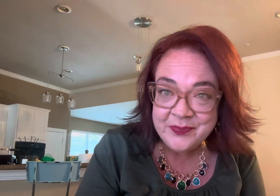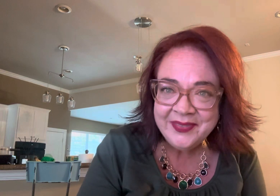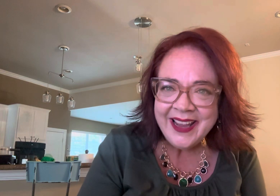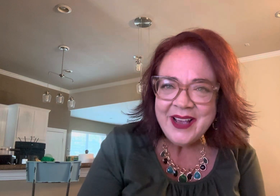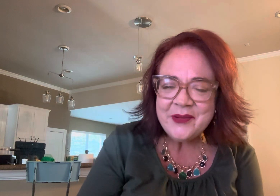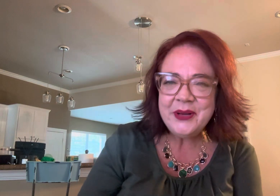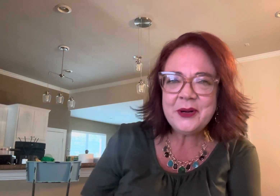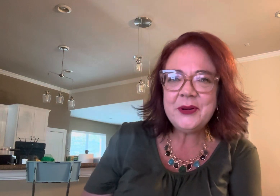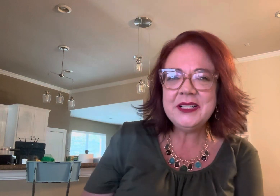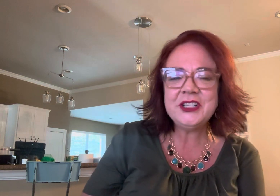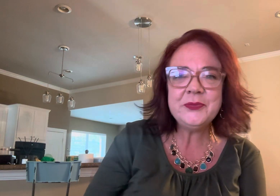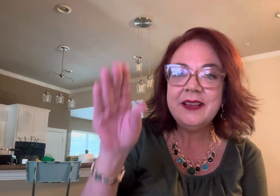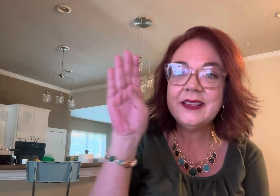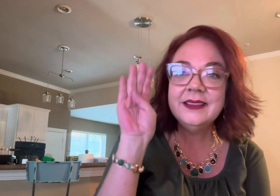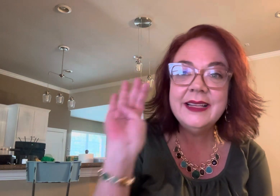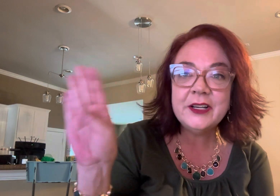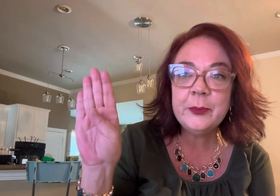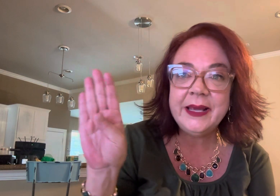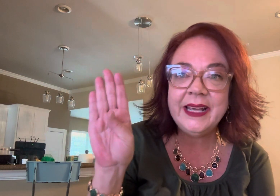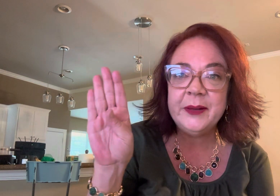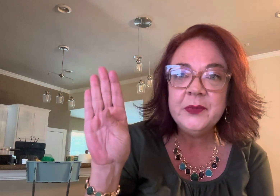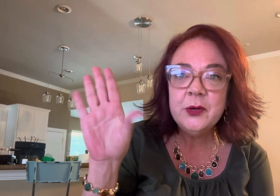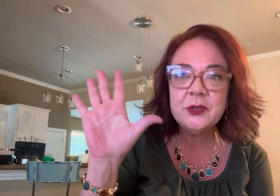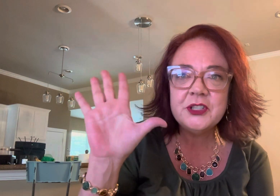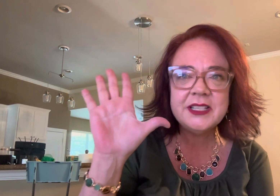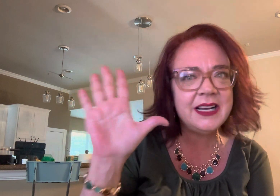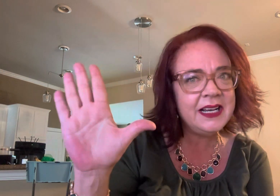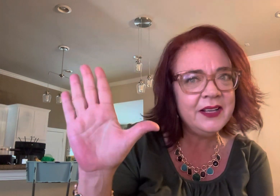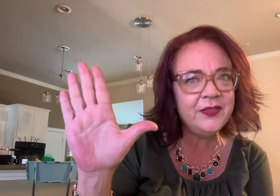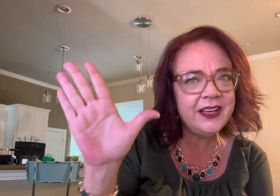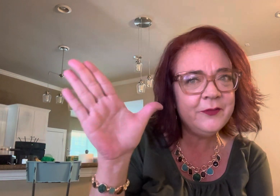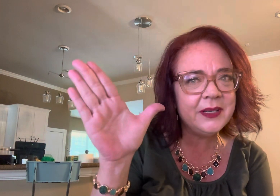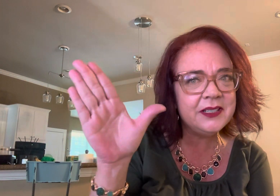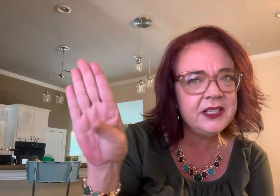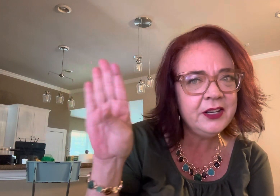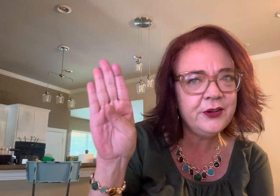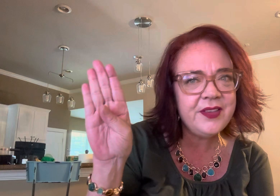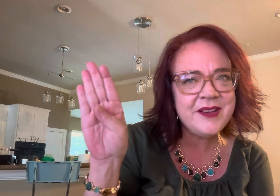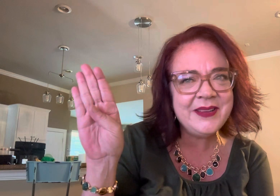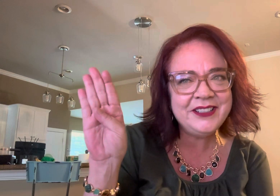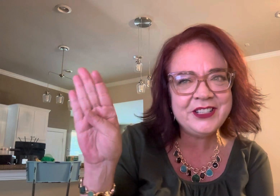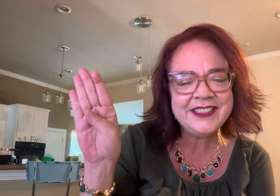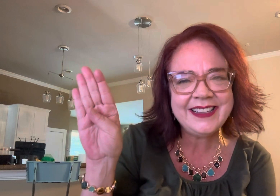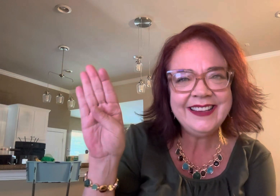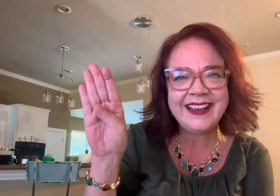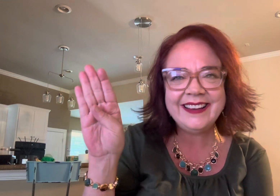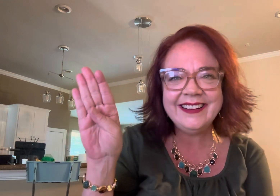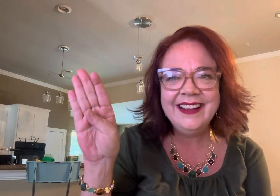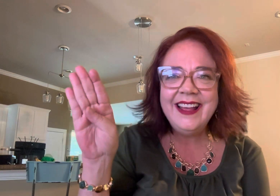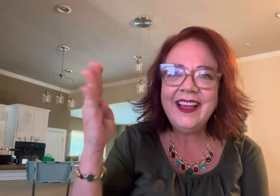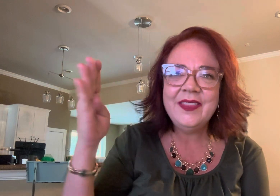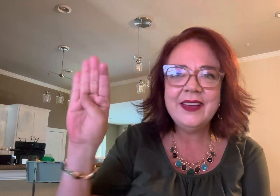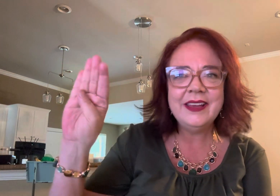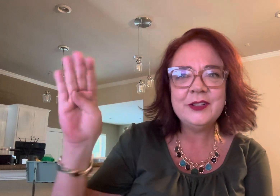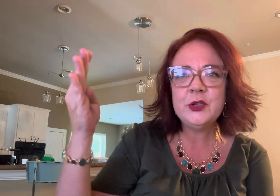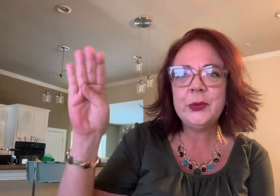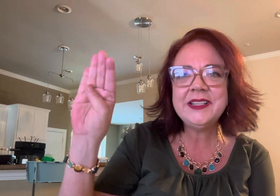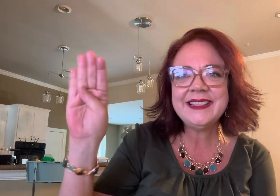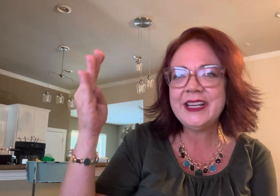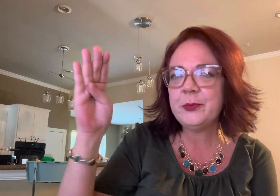we are going to just make the letter b which is like a high five but tuck your thumb in just like that and then twist like a